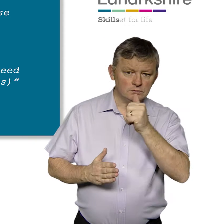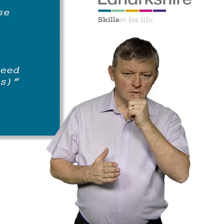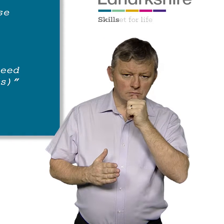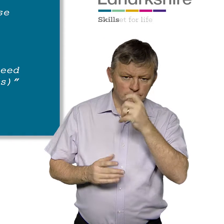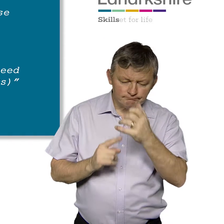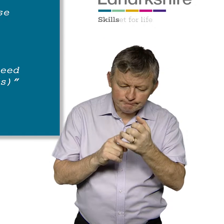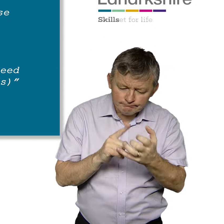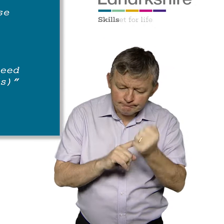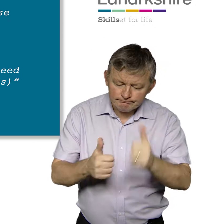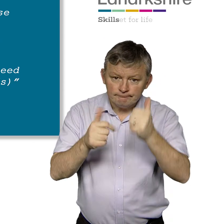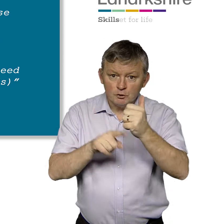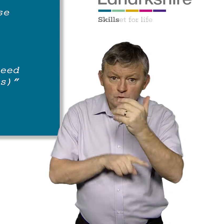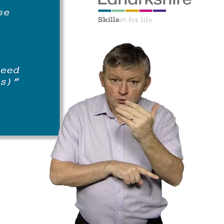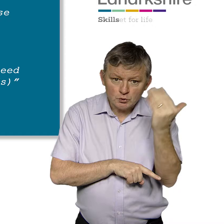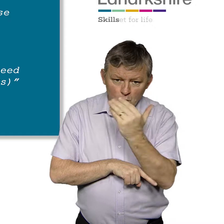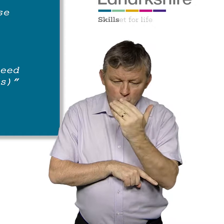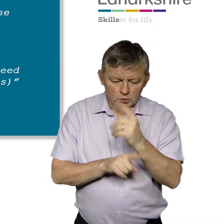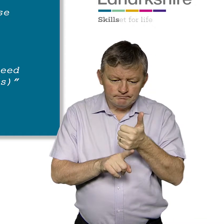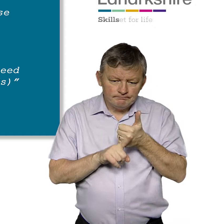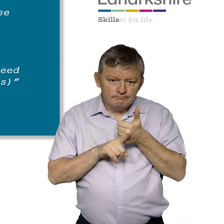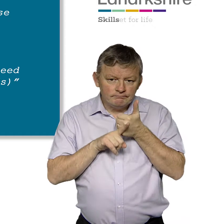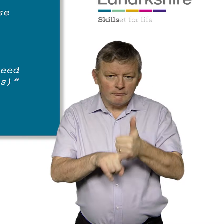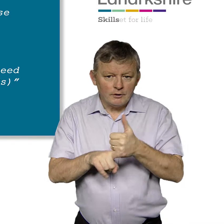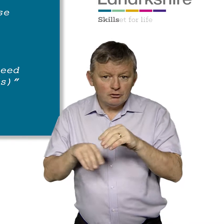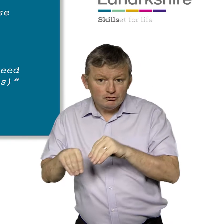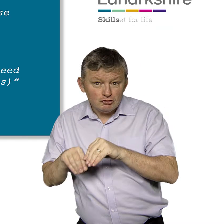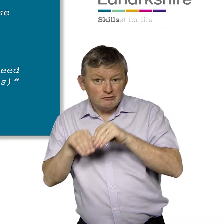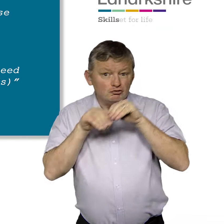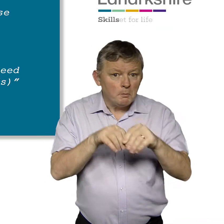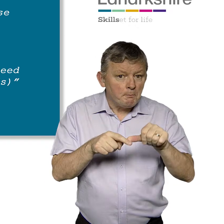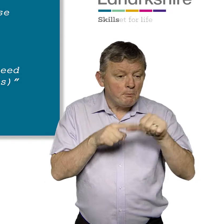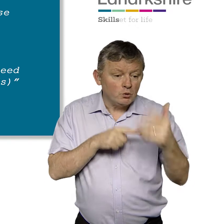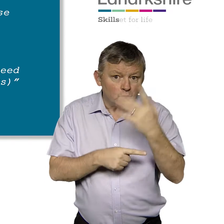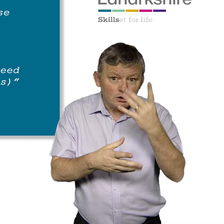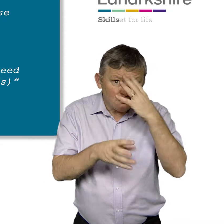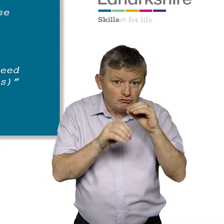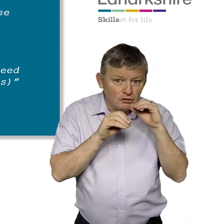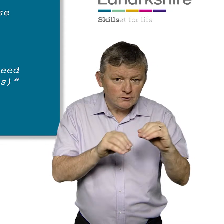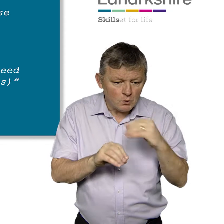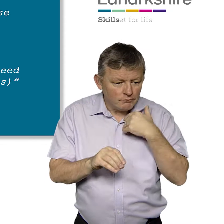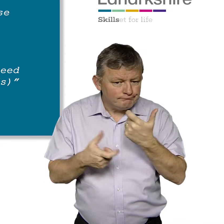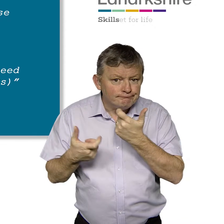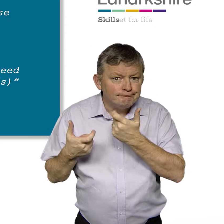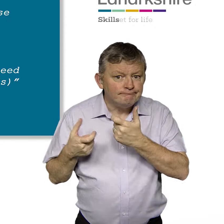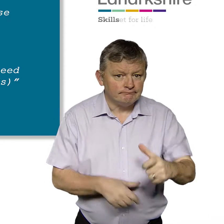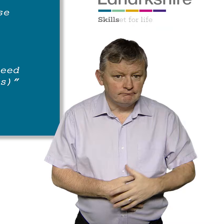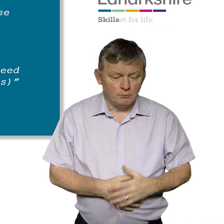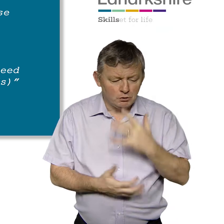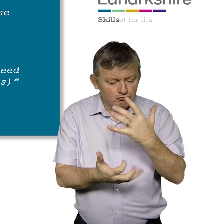BSL users will be able to maximise their potential at school, will be supported to transition to post-school education if they